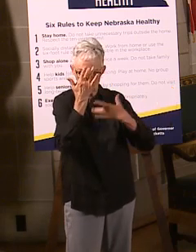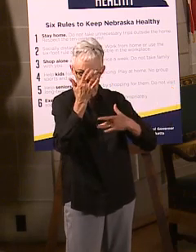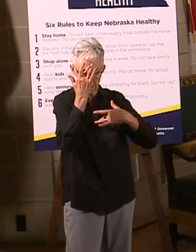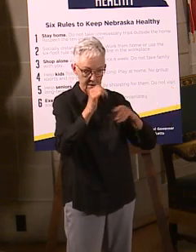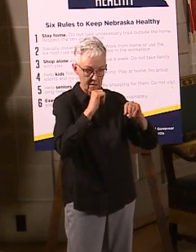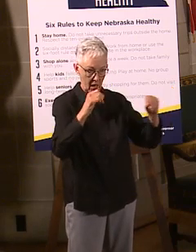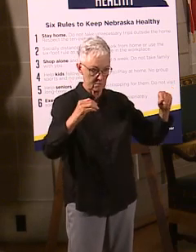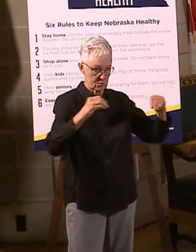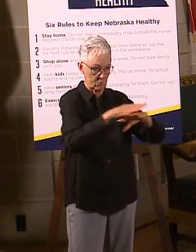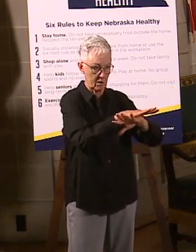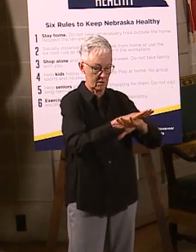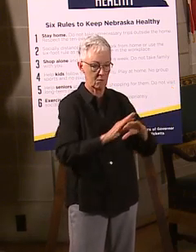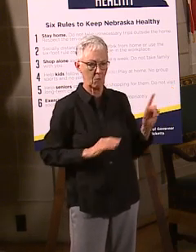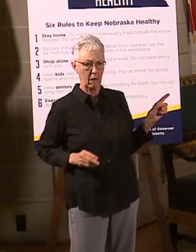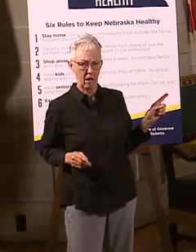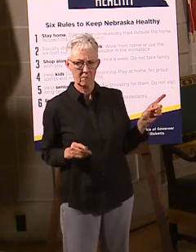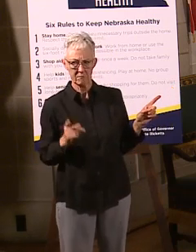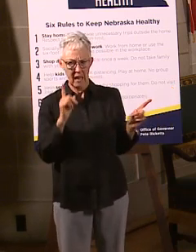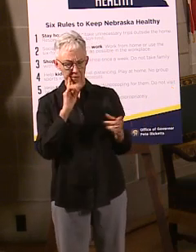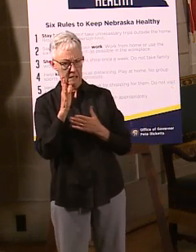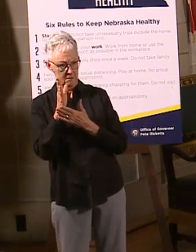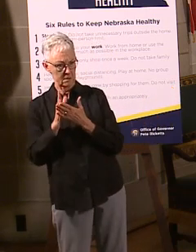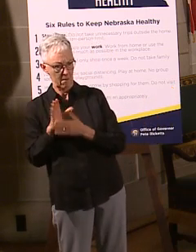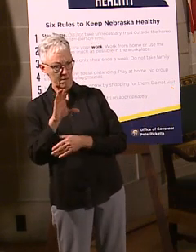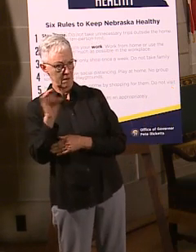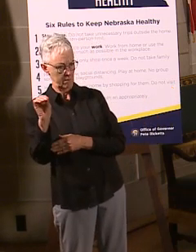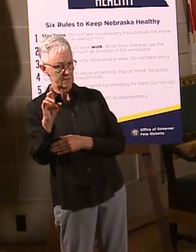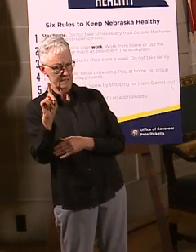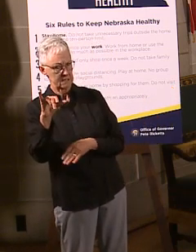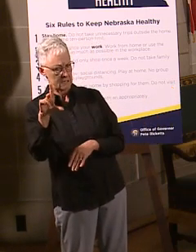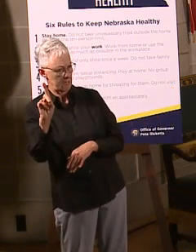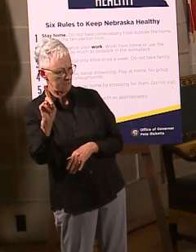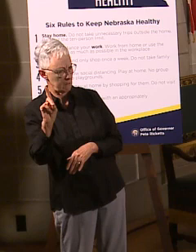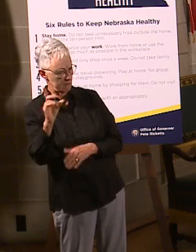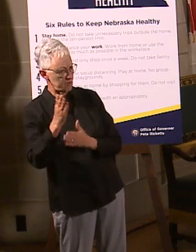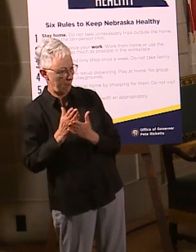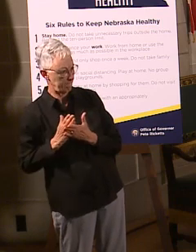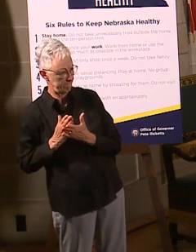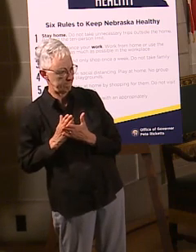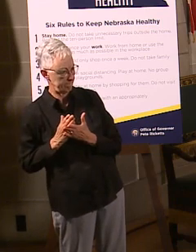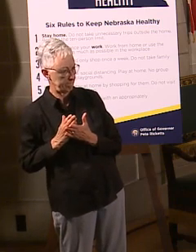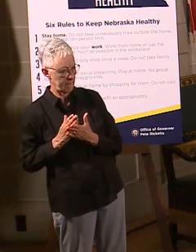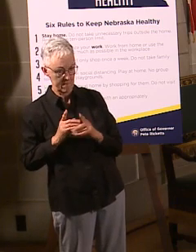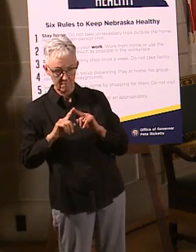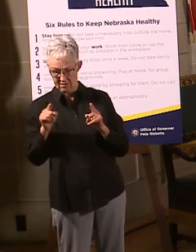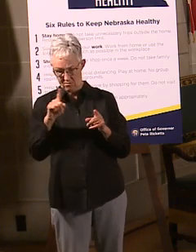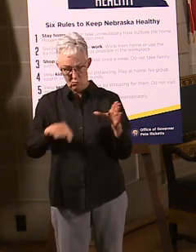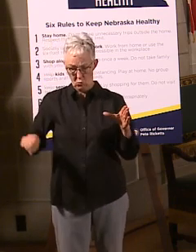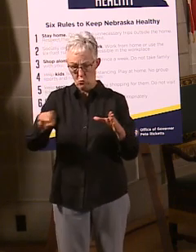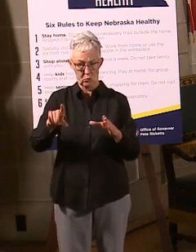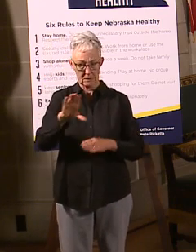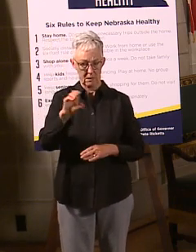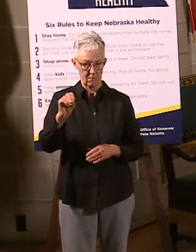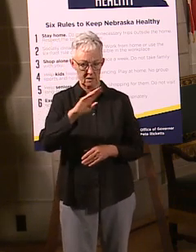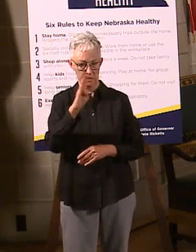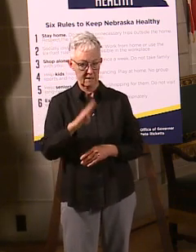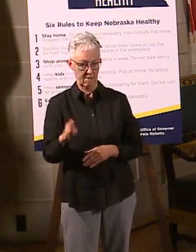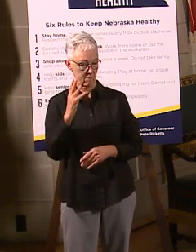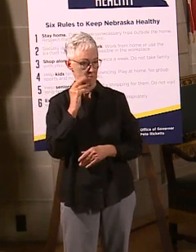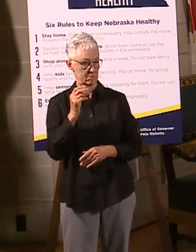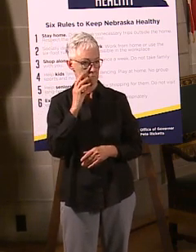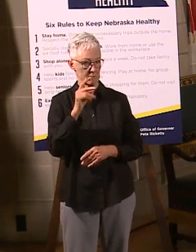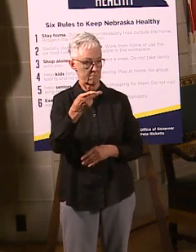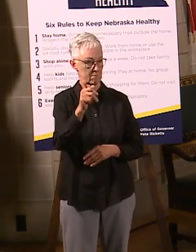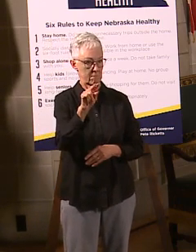were indeed doing that. Again, gets back to none of these companies have had to deal with a pandemic in 100 years either. So, again,